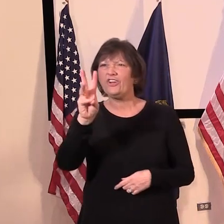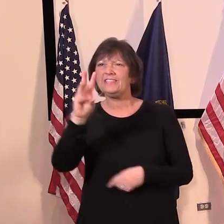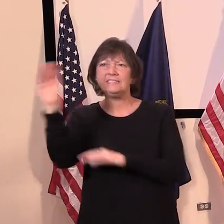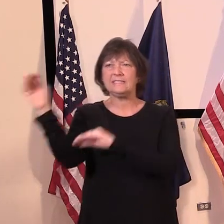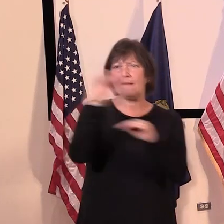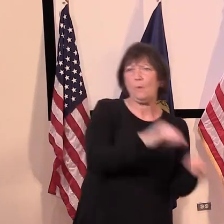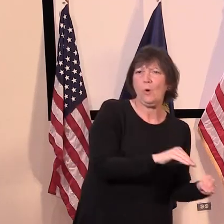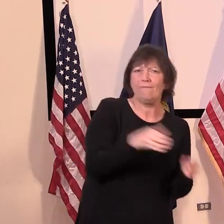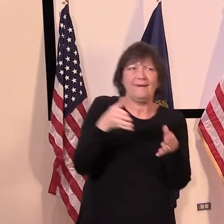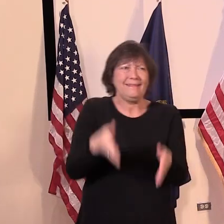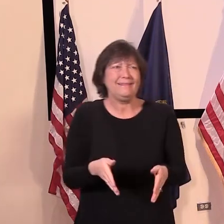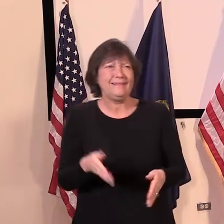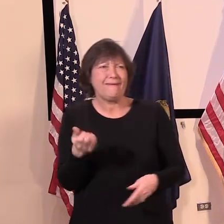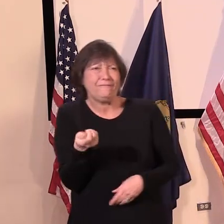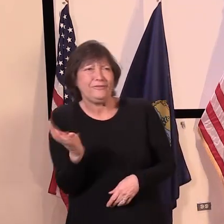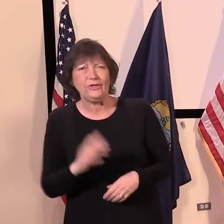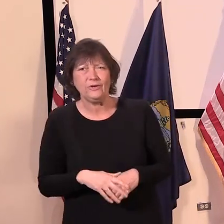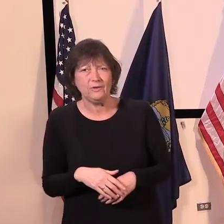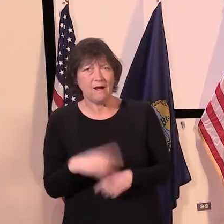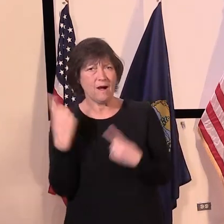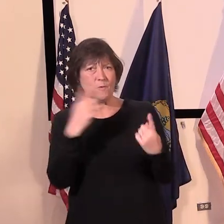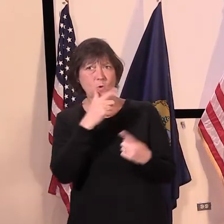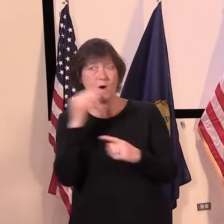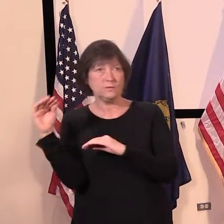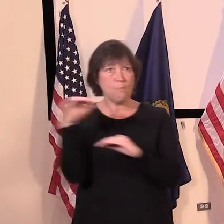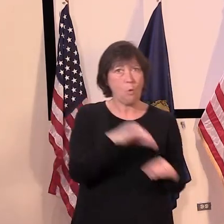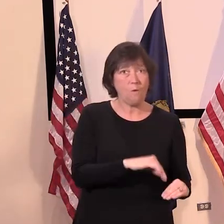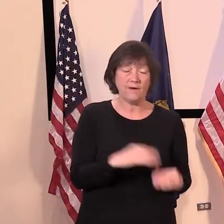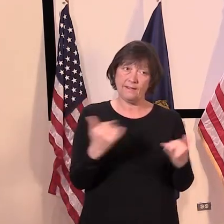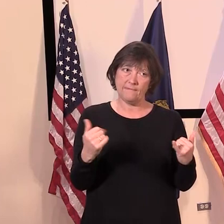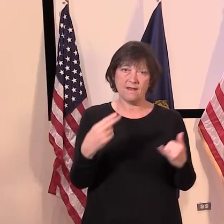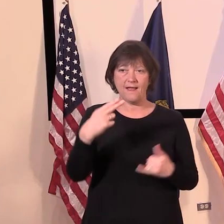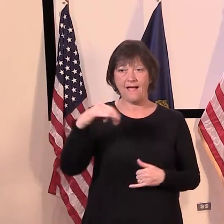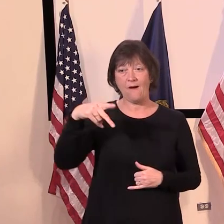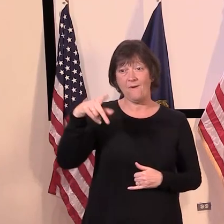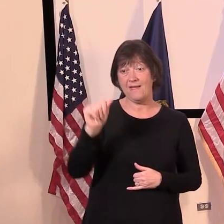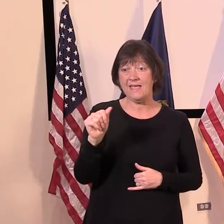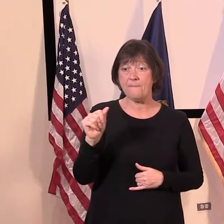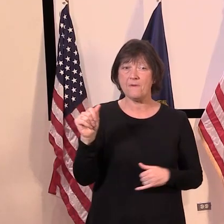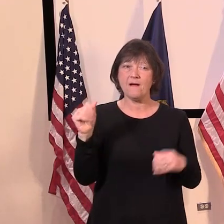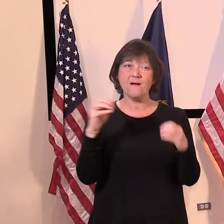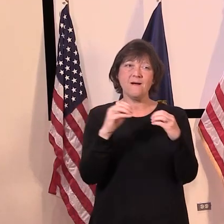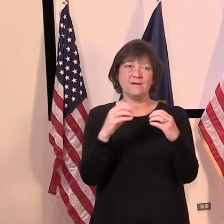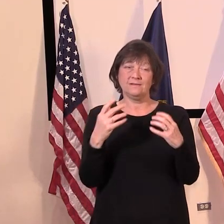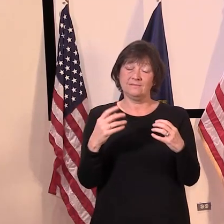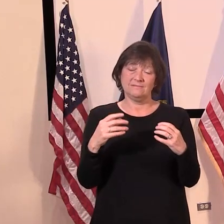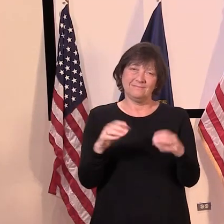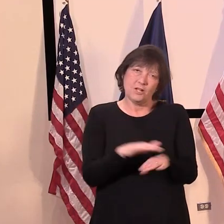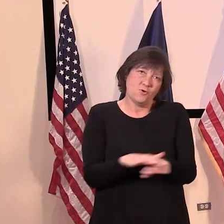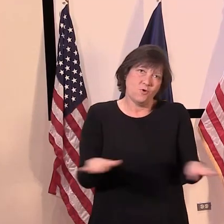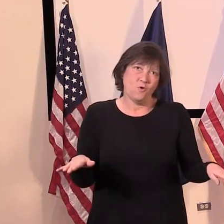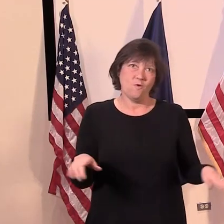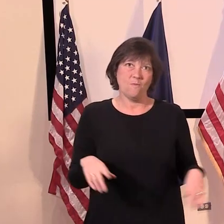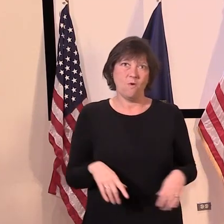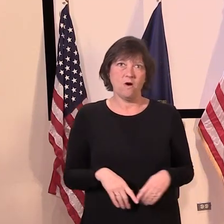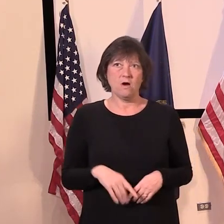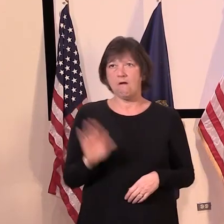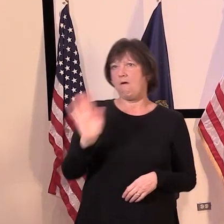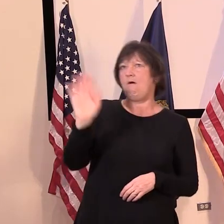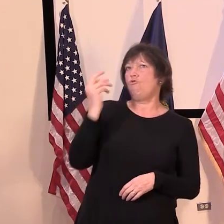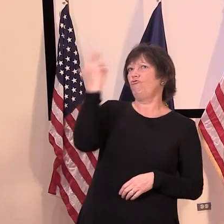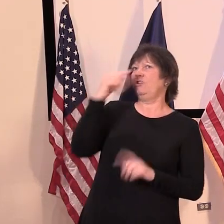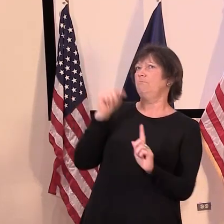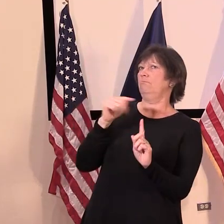12. So who else has moved? And now that HIPAA has been disputed is no longer a valid, uh,